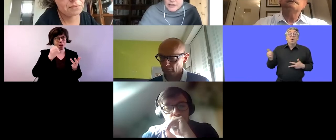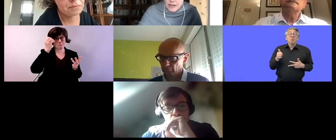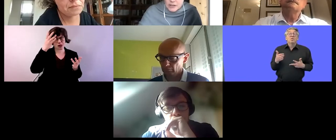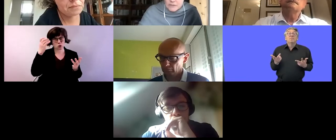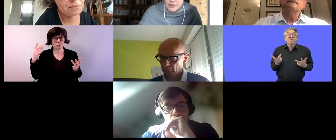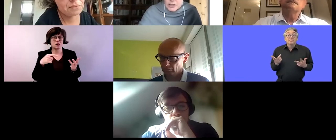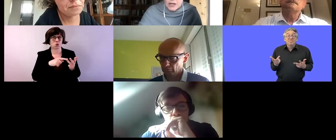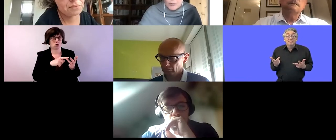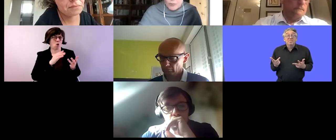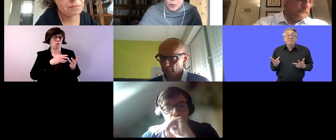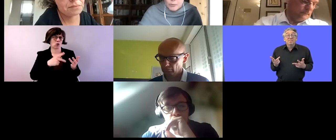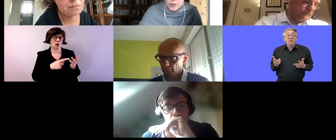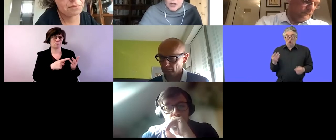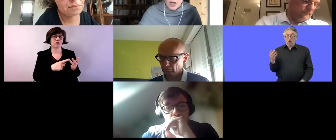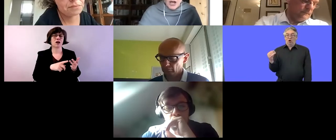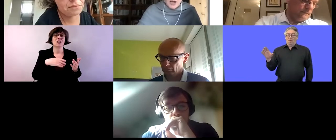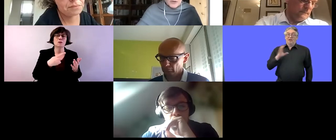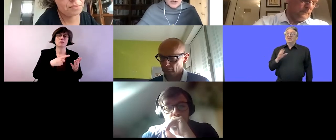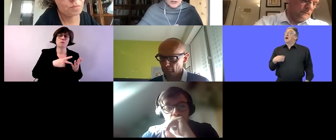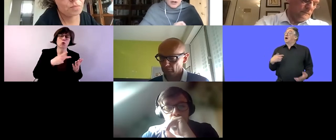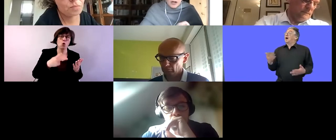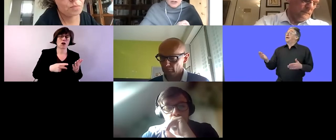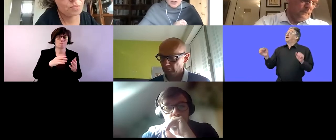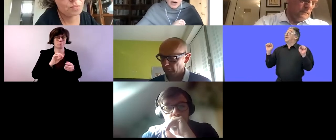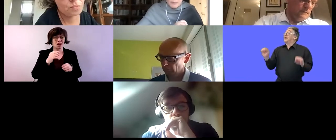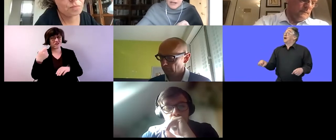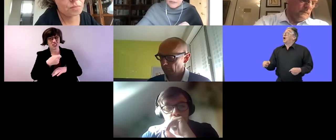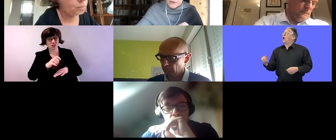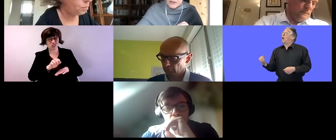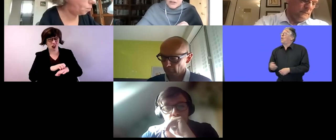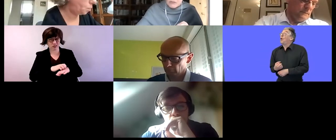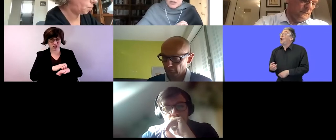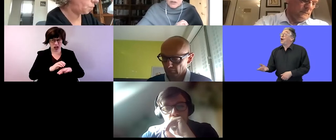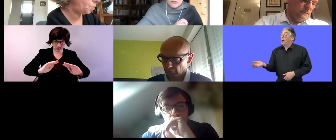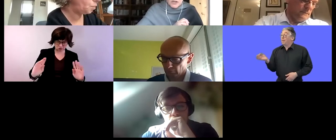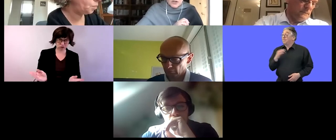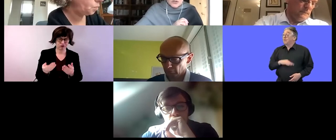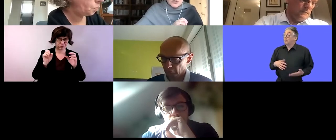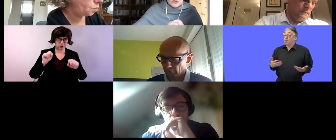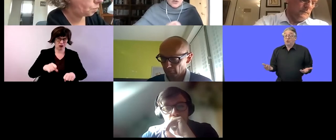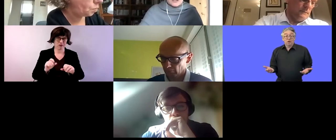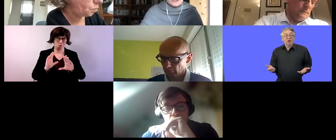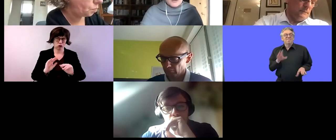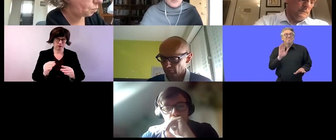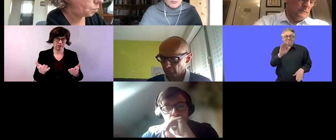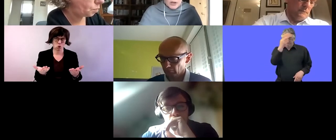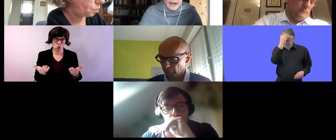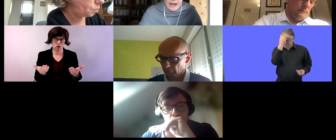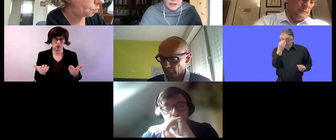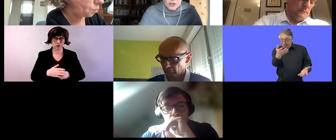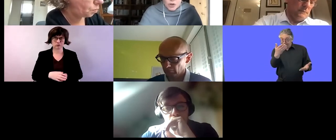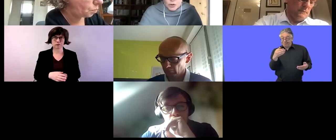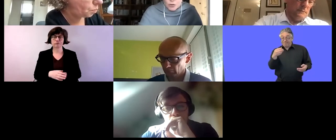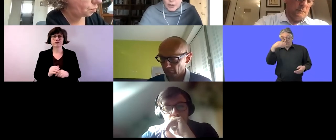incentives to take up employment uh because in ireland our benefit system is configured so that people